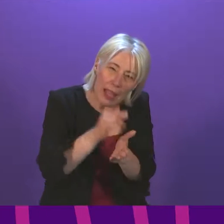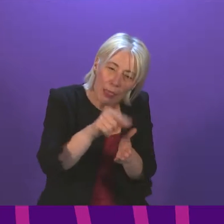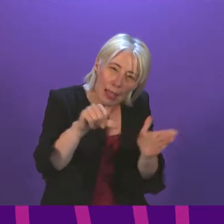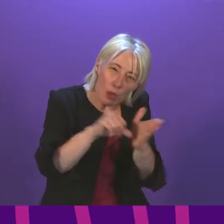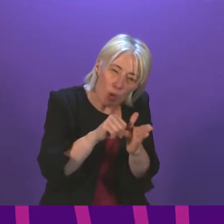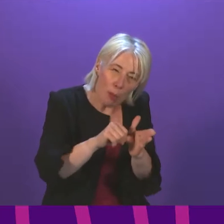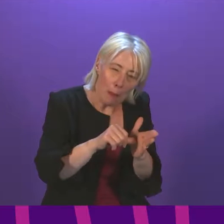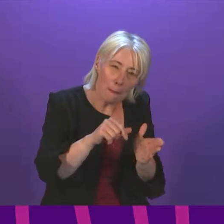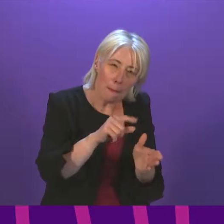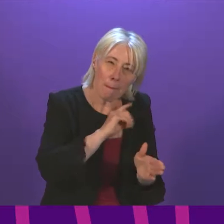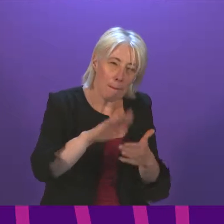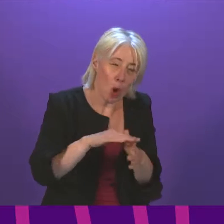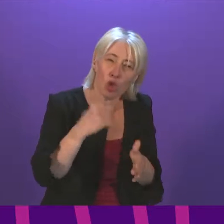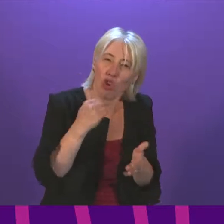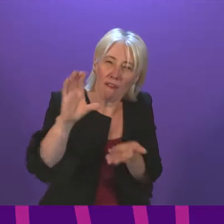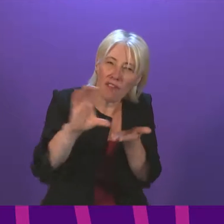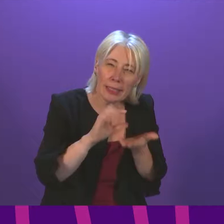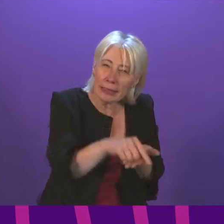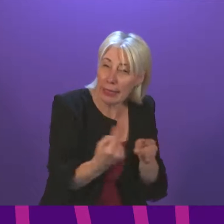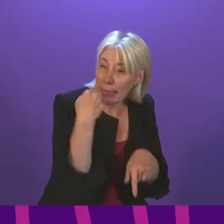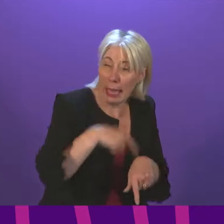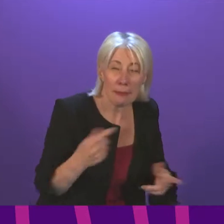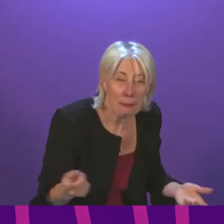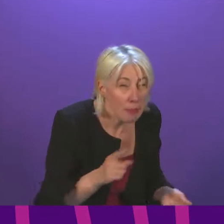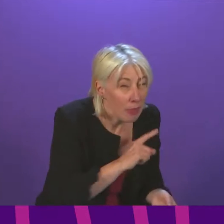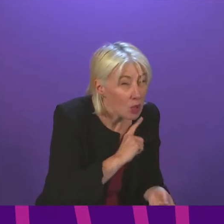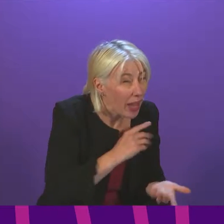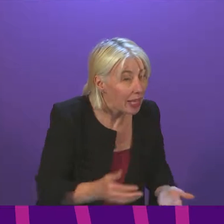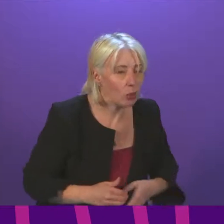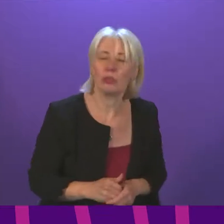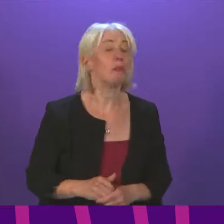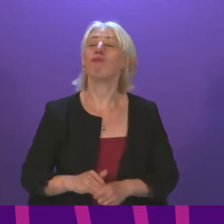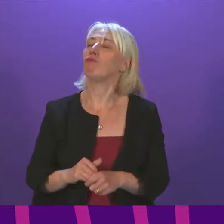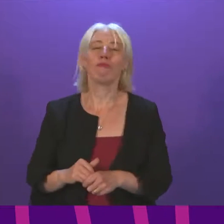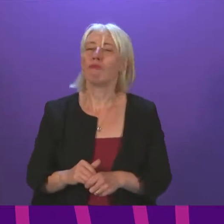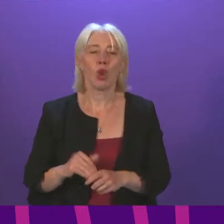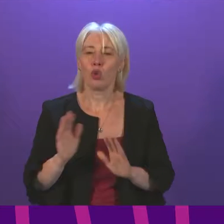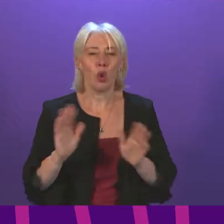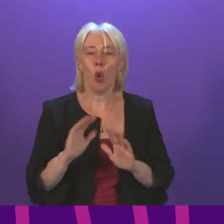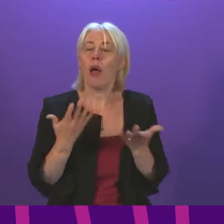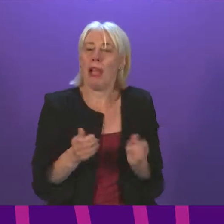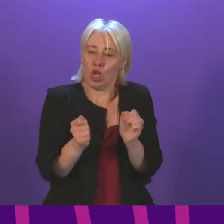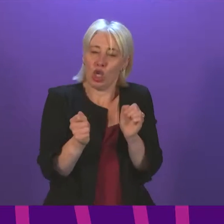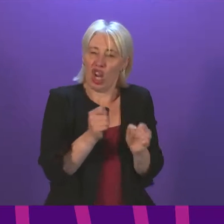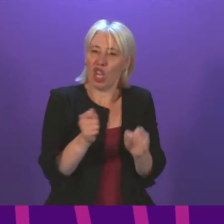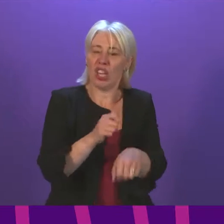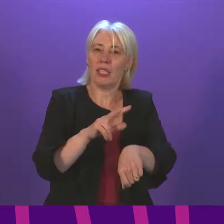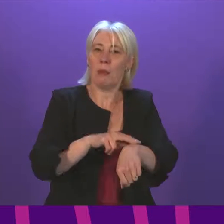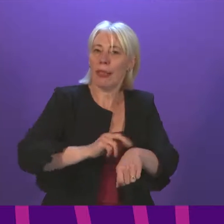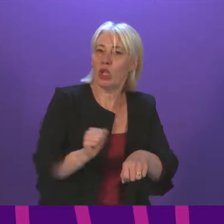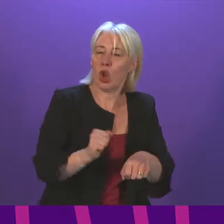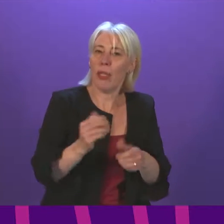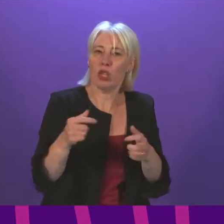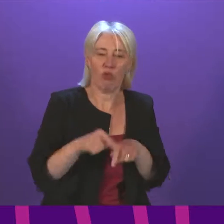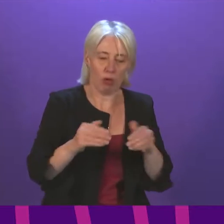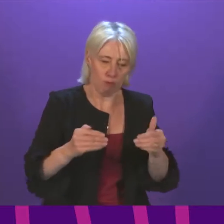of these problems? Cabinet Secretary? No, as I've mentioned, the changes which are being taken forward by Police Scotland are part of